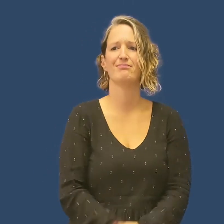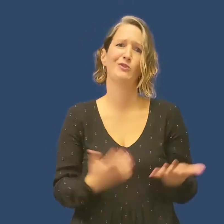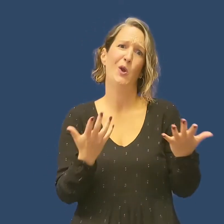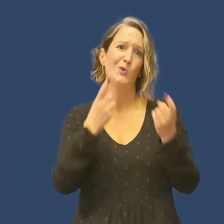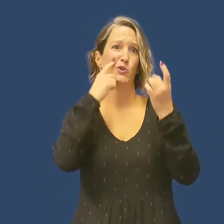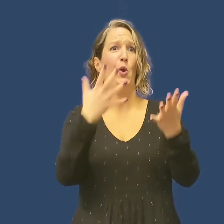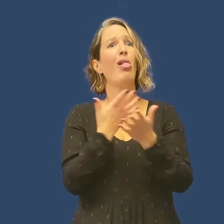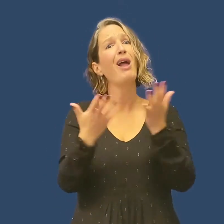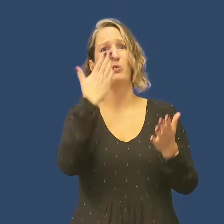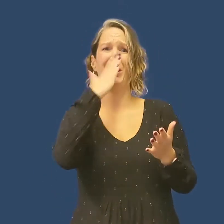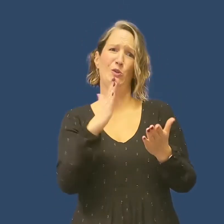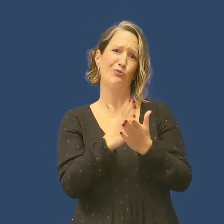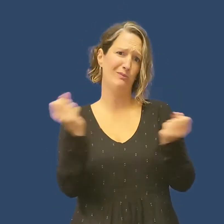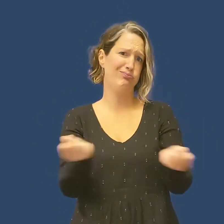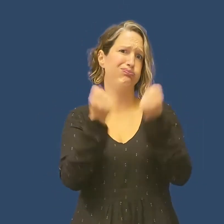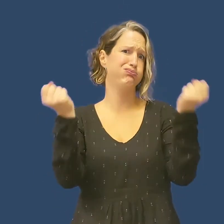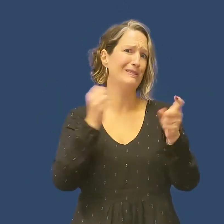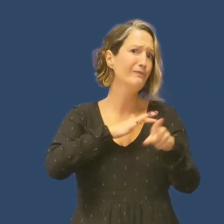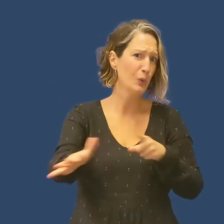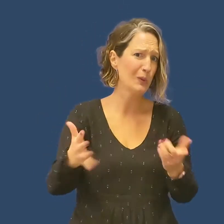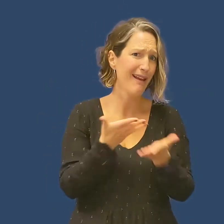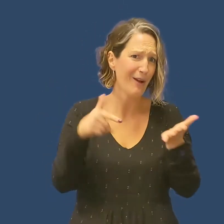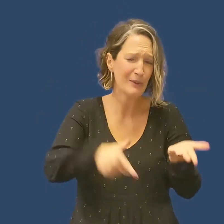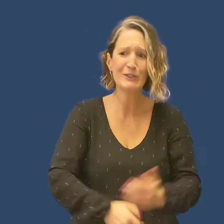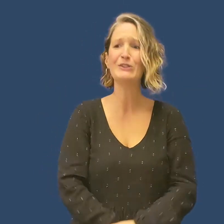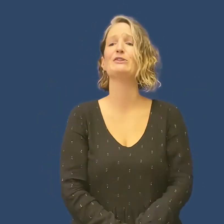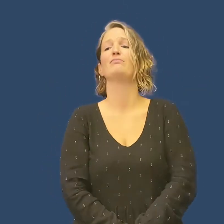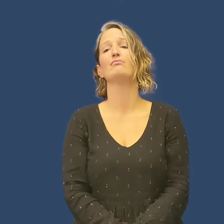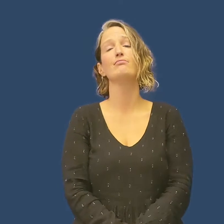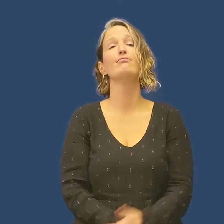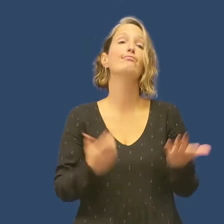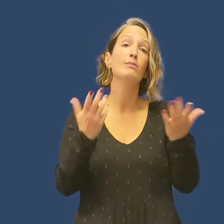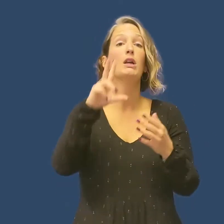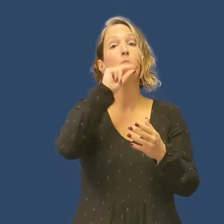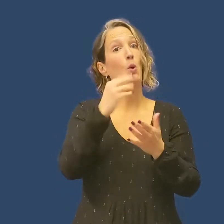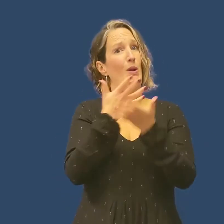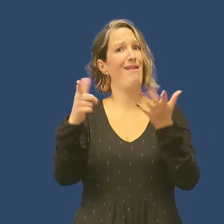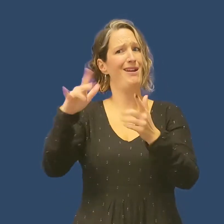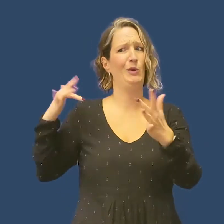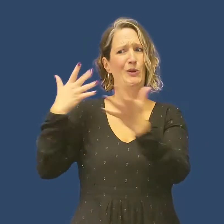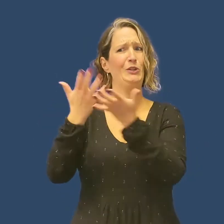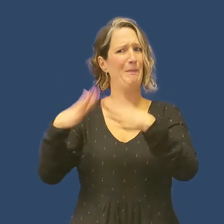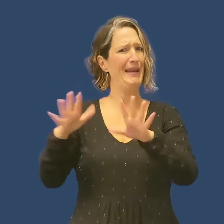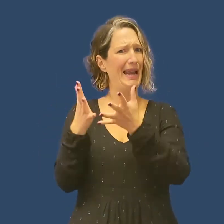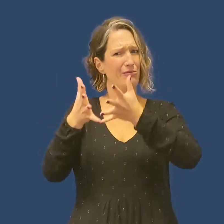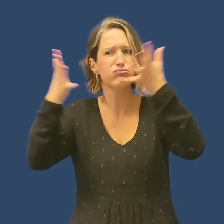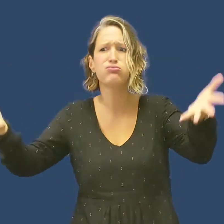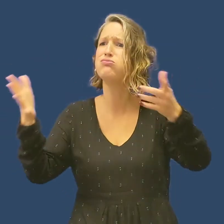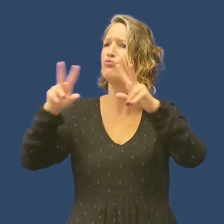Language attitudes are highly influential on language use itself. There's a large body of work on spoken